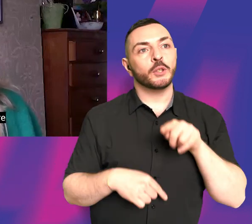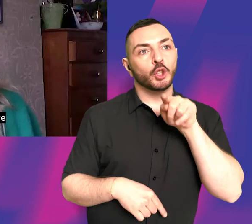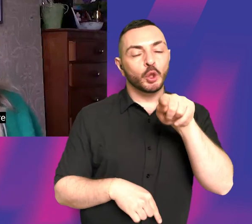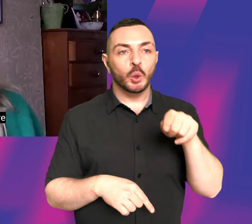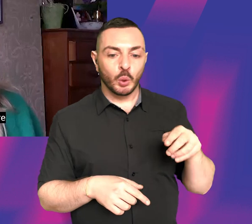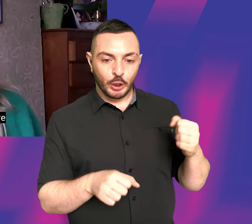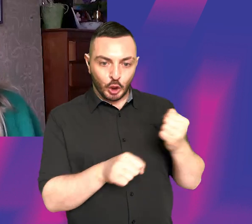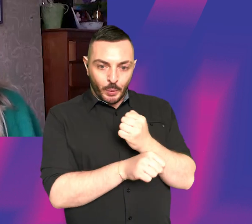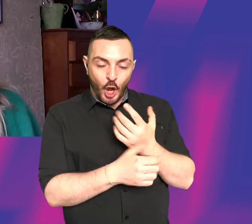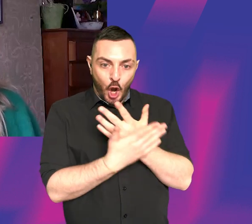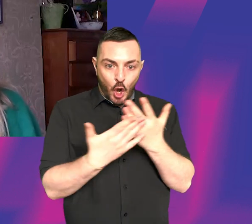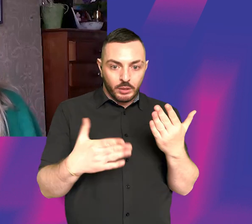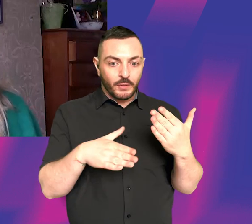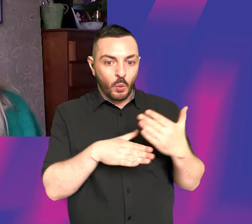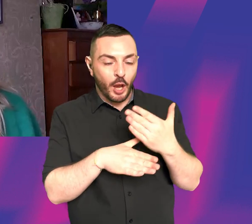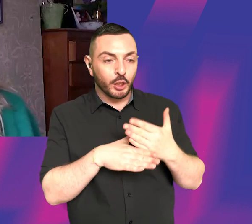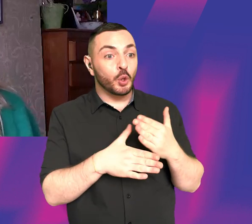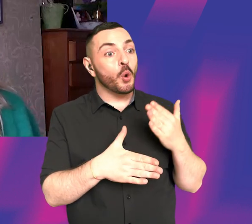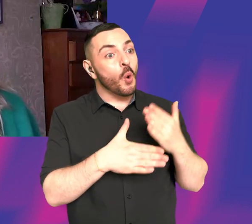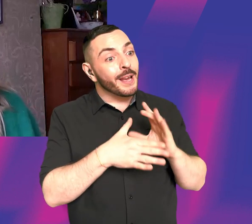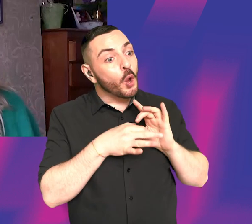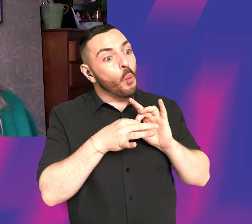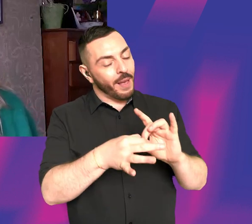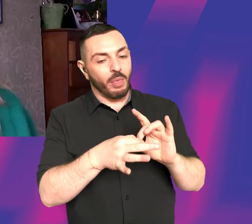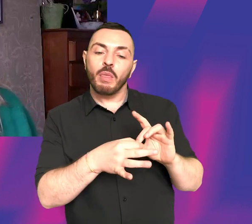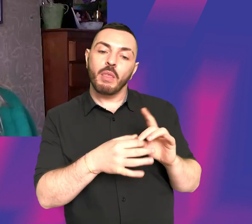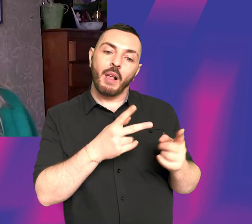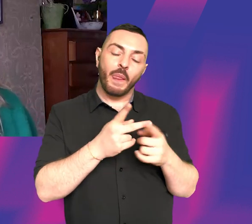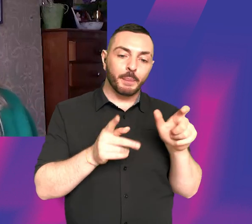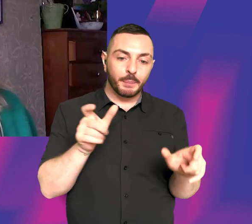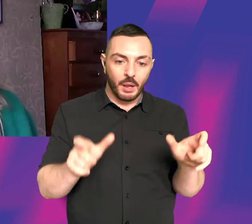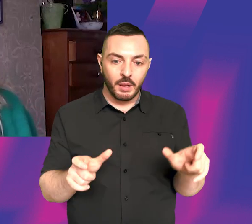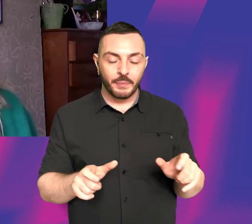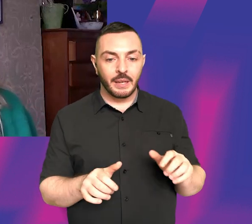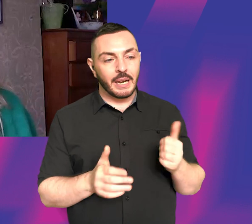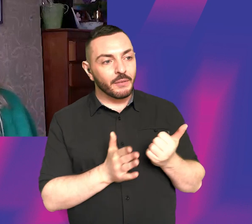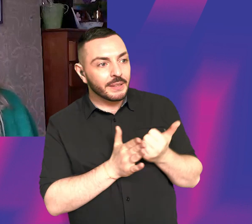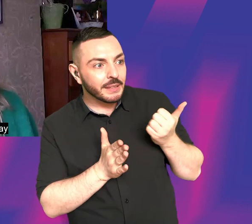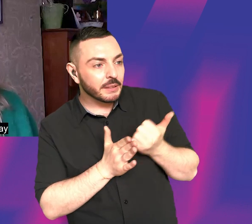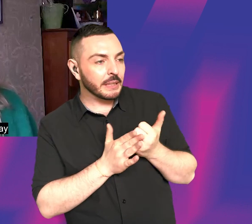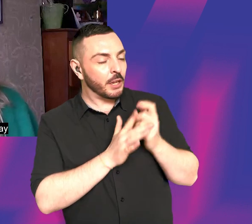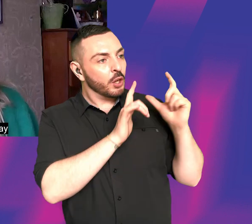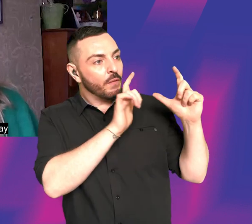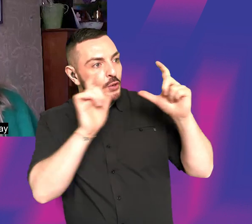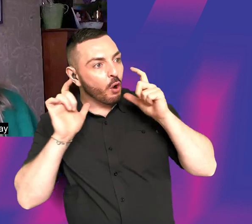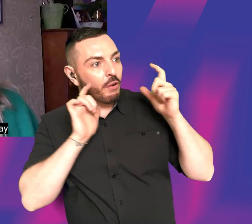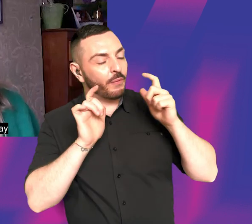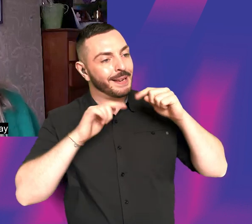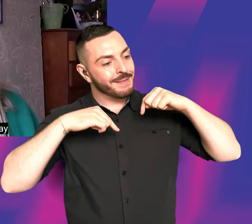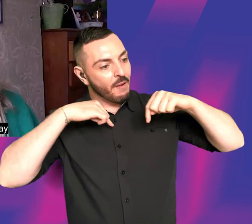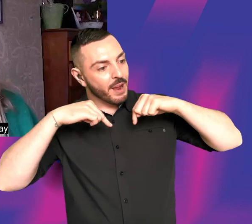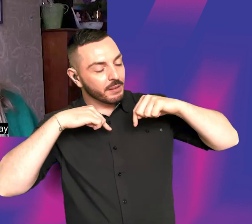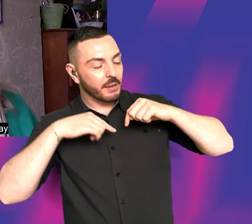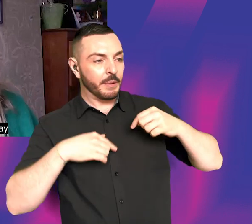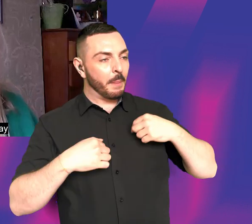a lot of the jobs, you are collaborating with people. So I had an incredible director of photography. So, you know, me not